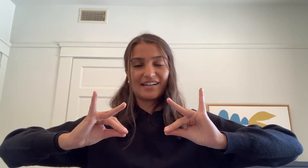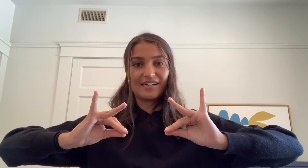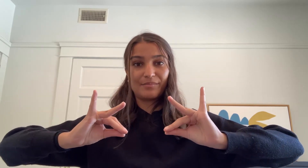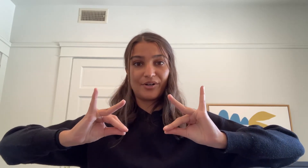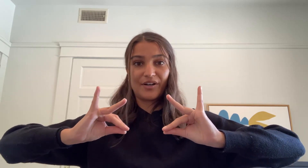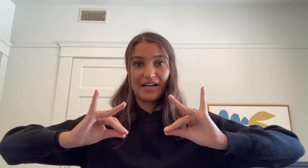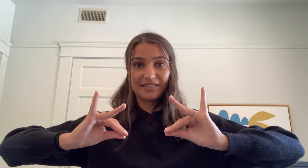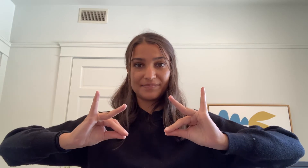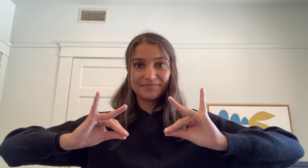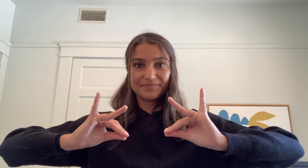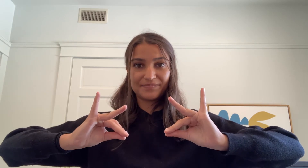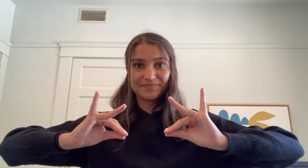Mukoha.